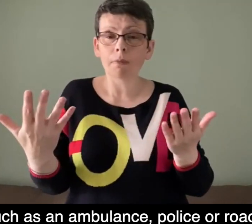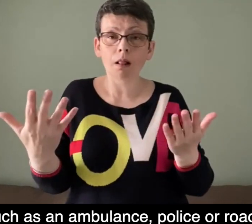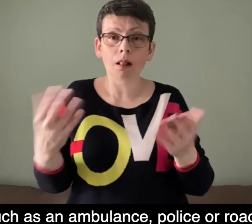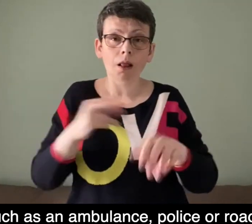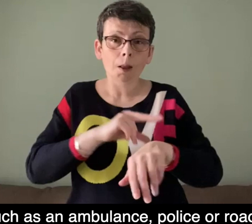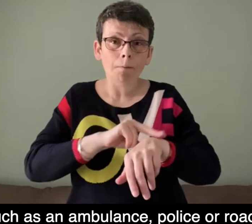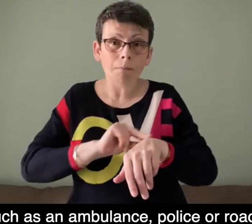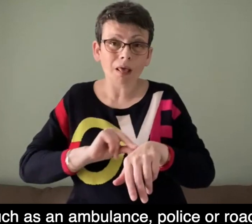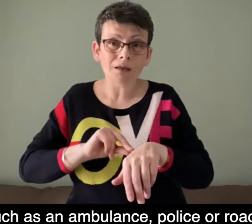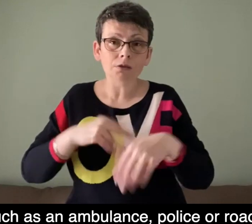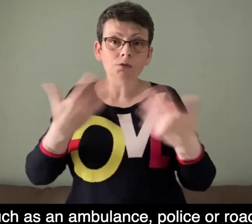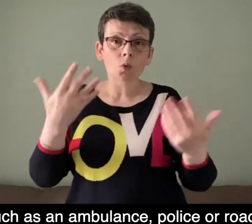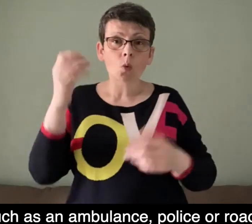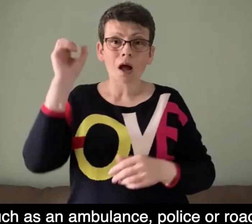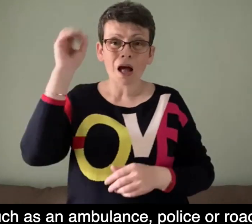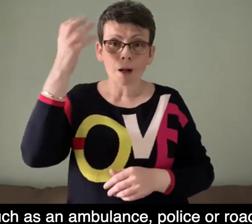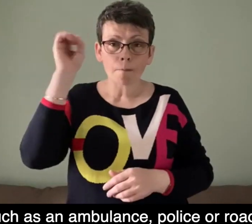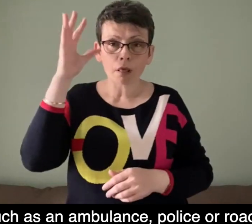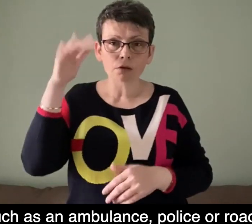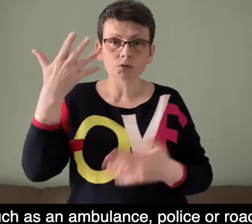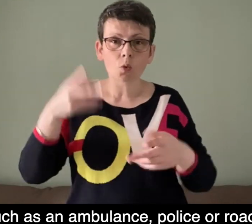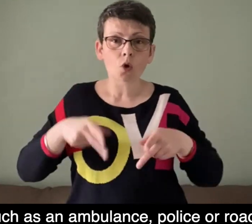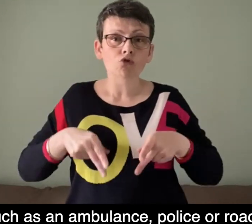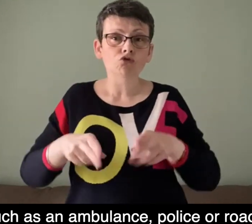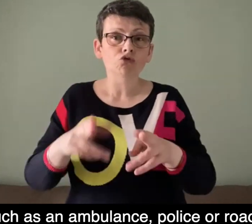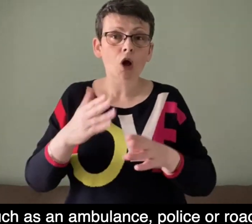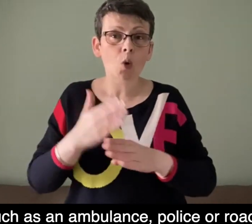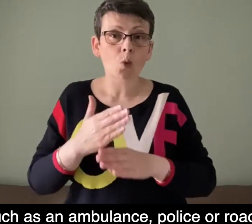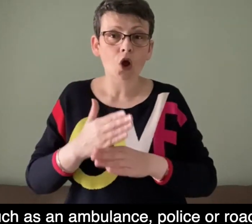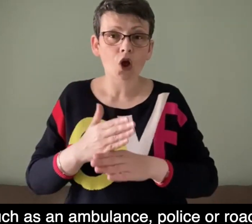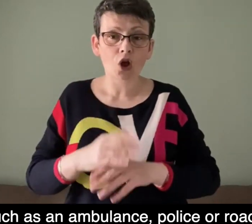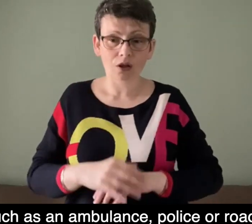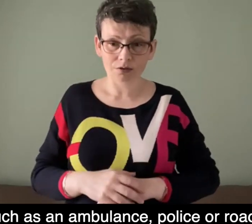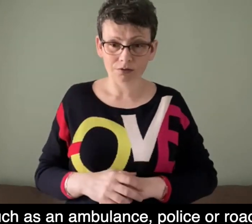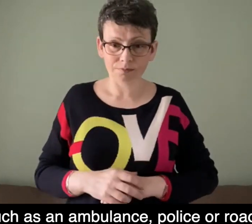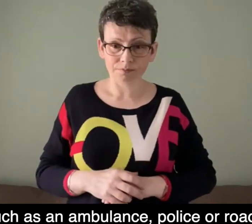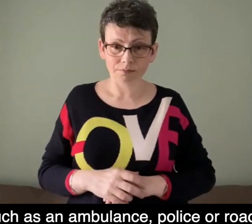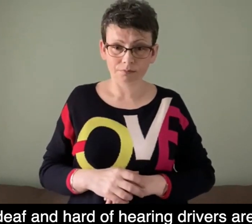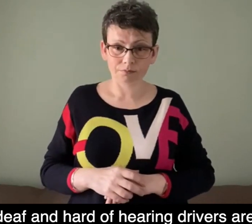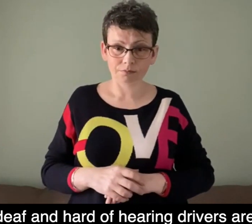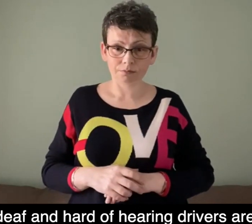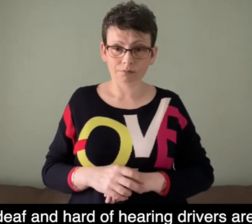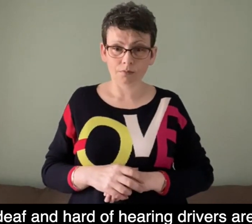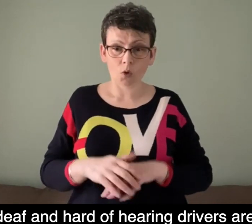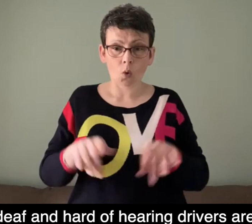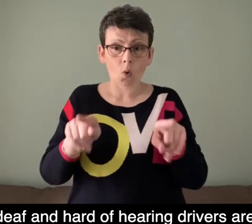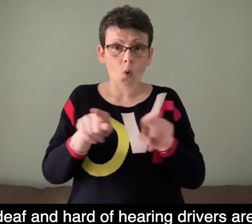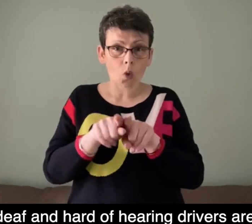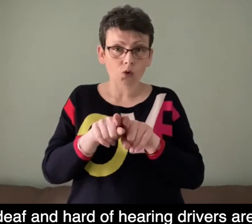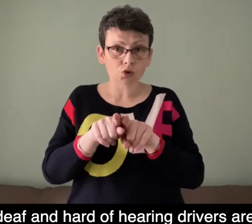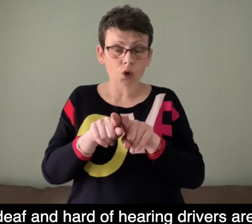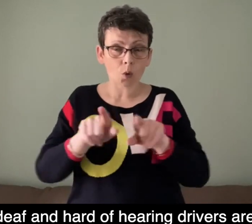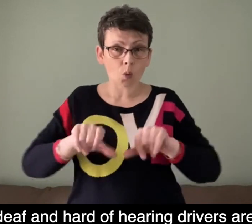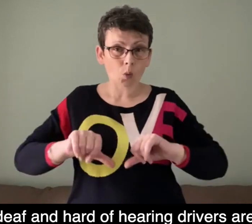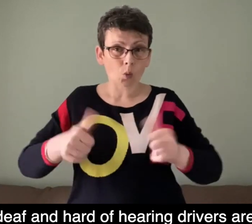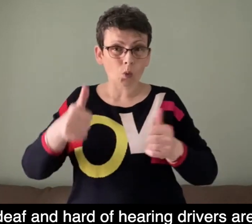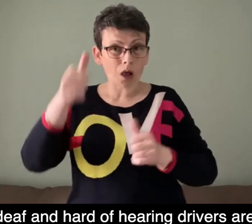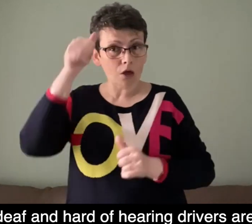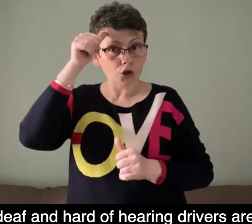police or roadworks. In fact, Deaf and hard of hearing